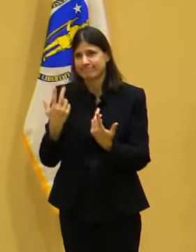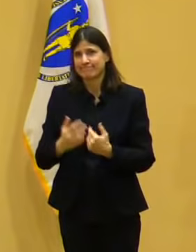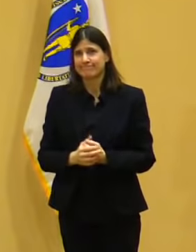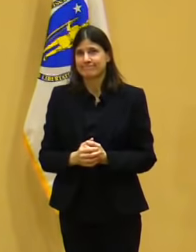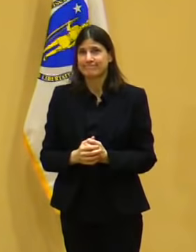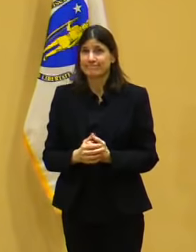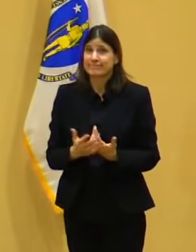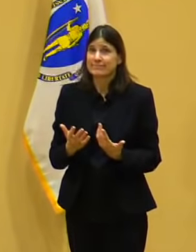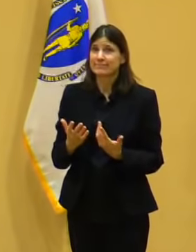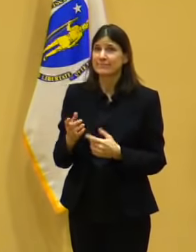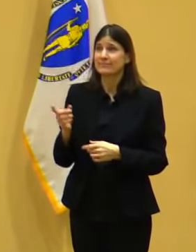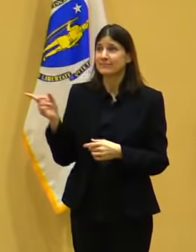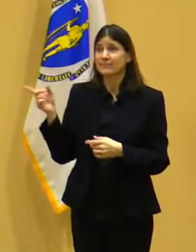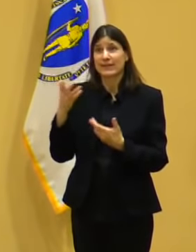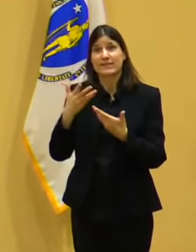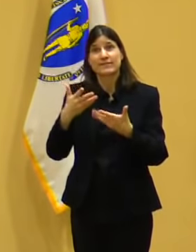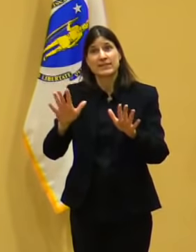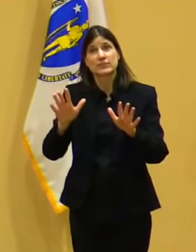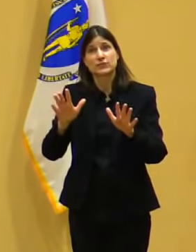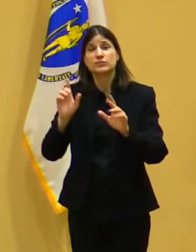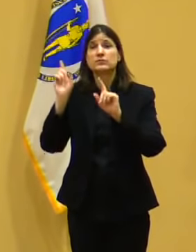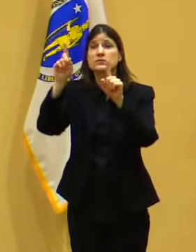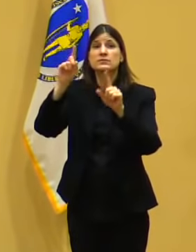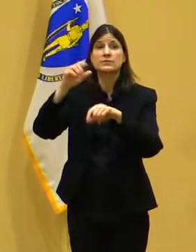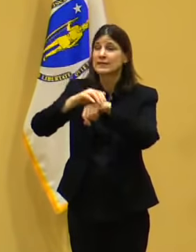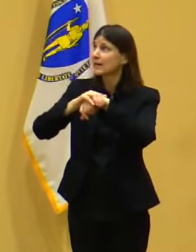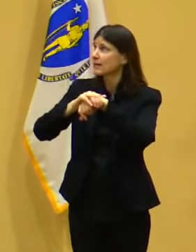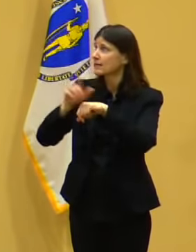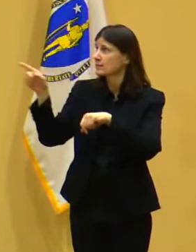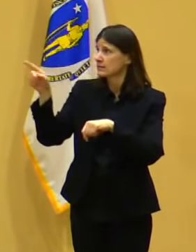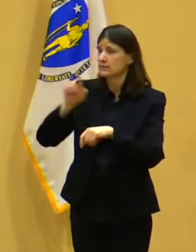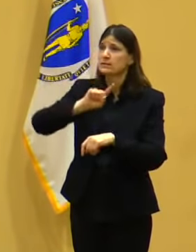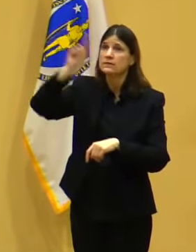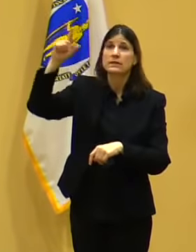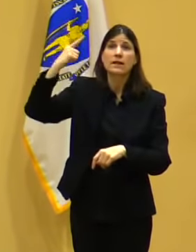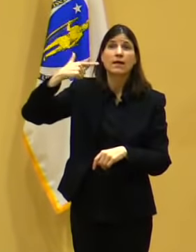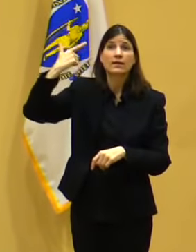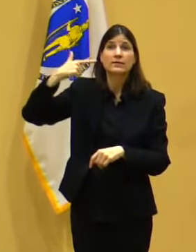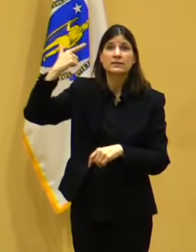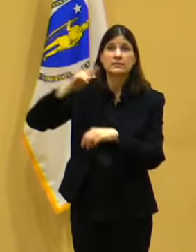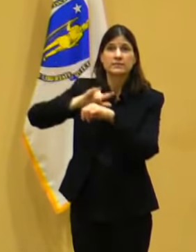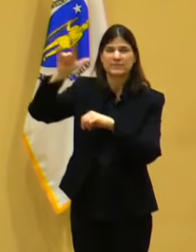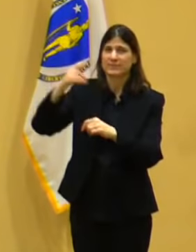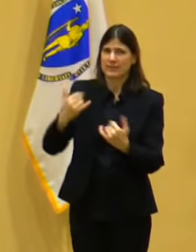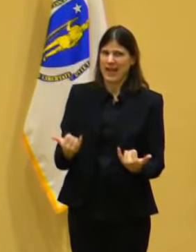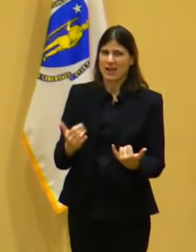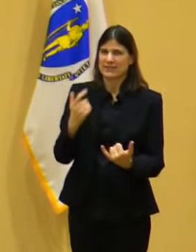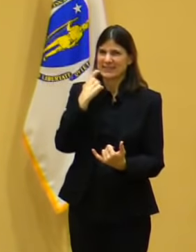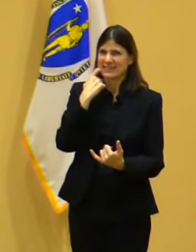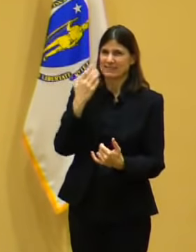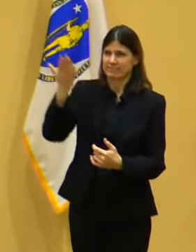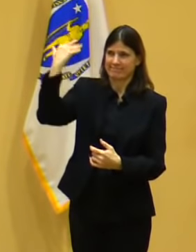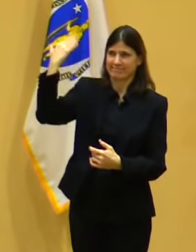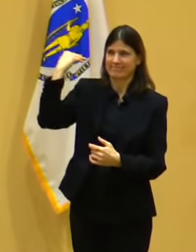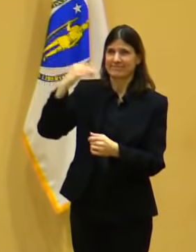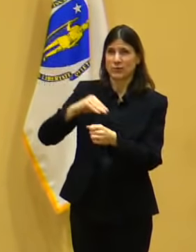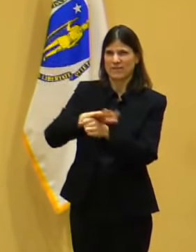to London back before the pandemic was literally to meet with the fishing community